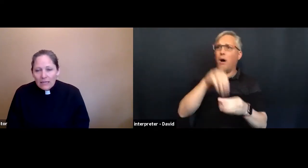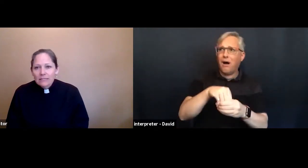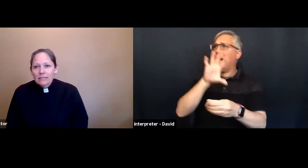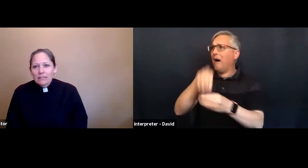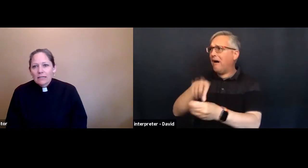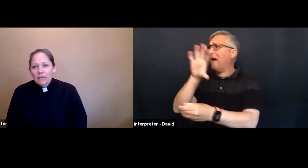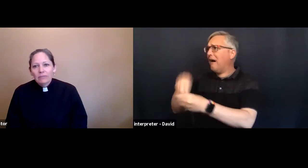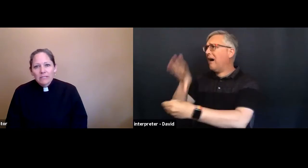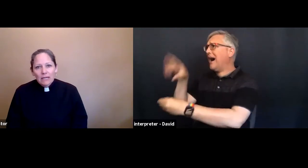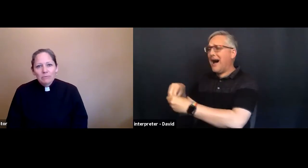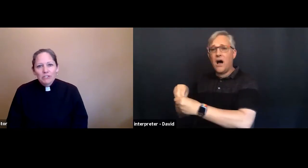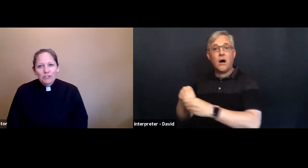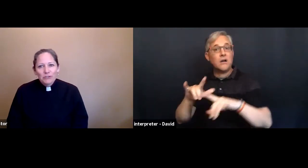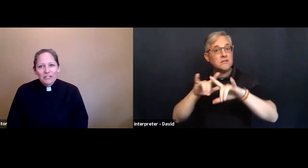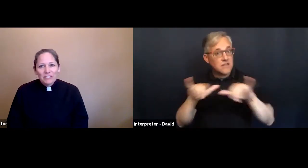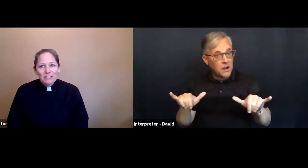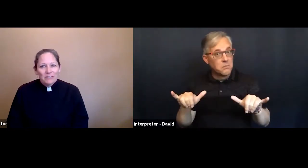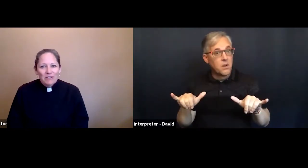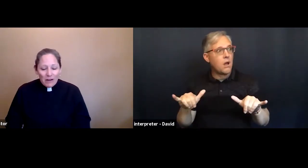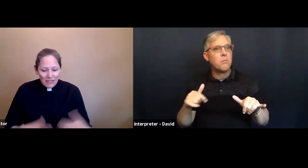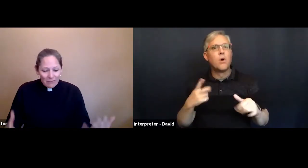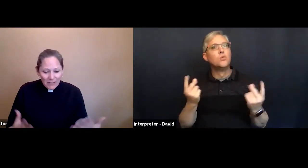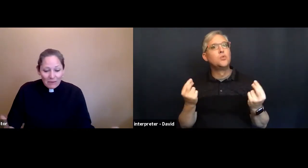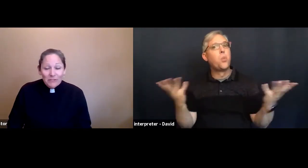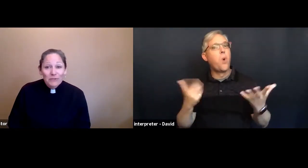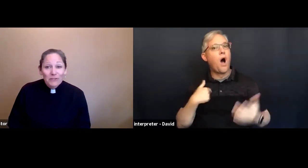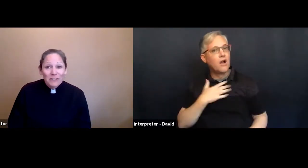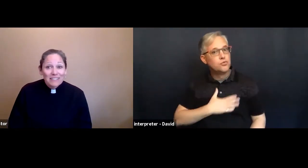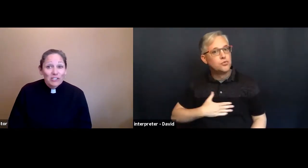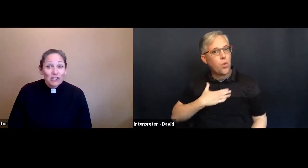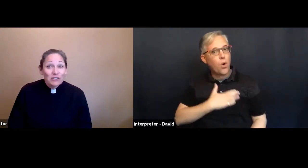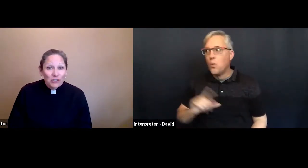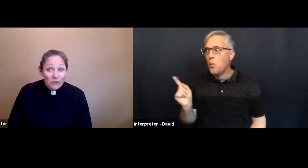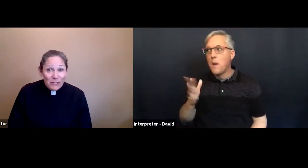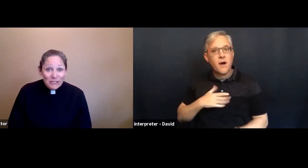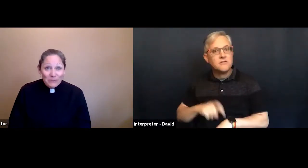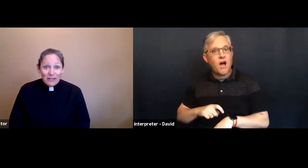have the time she enjoys, have time to do the things that she enjoys doing.